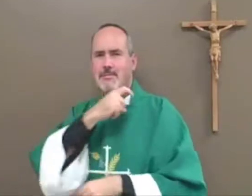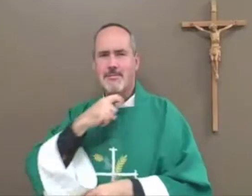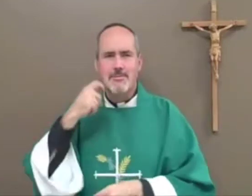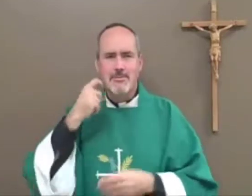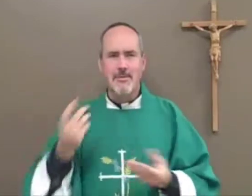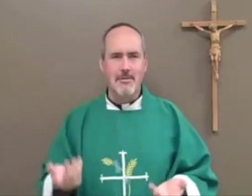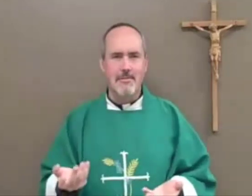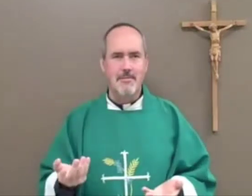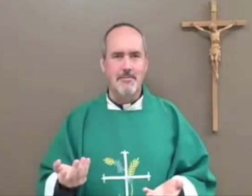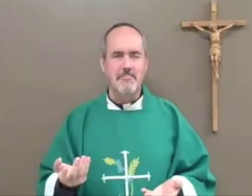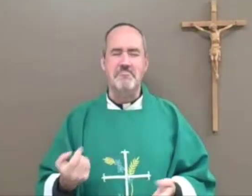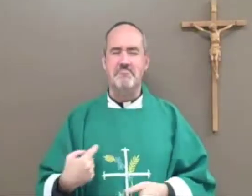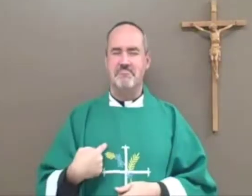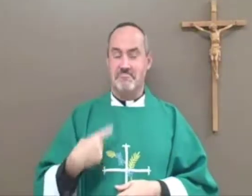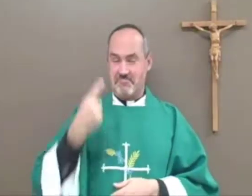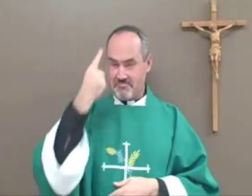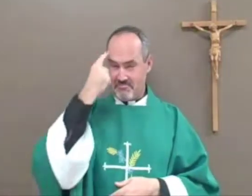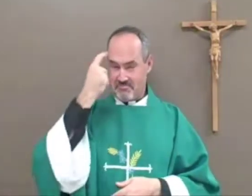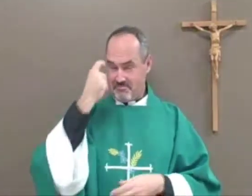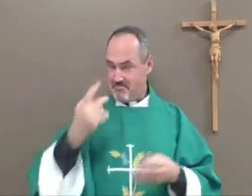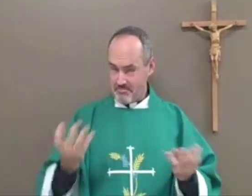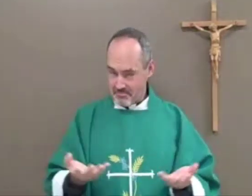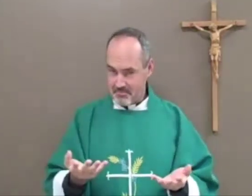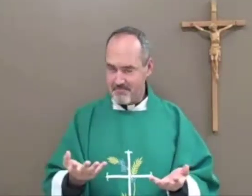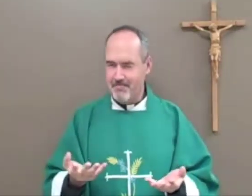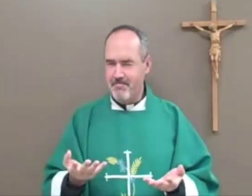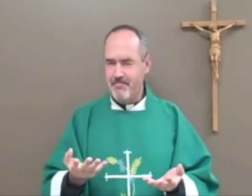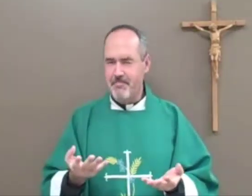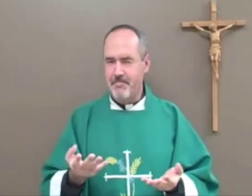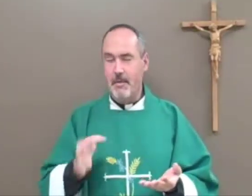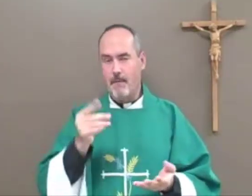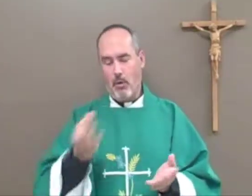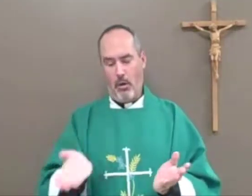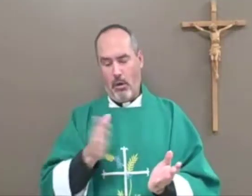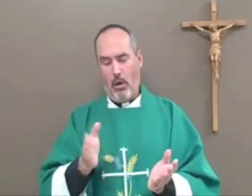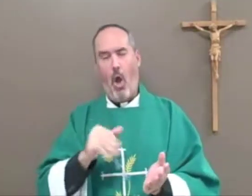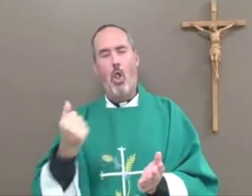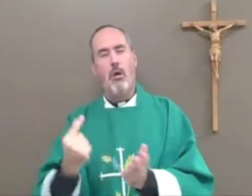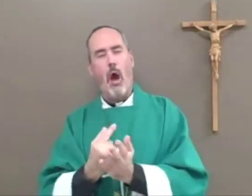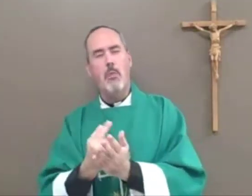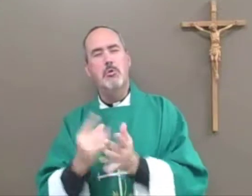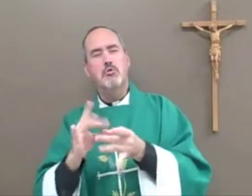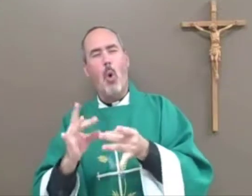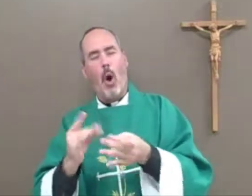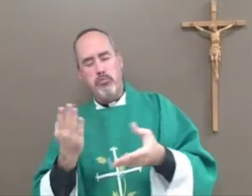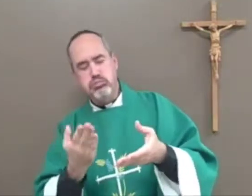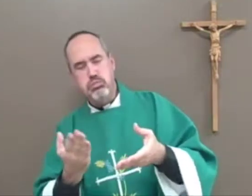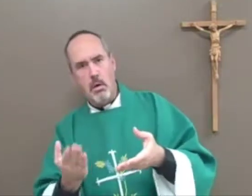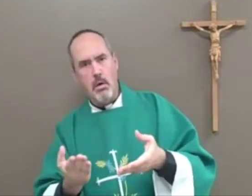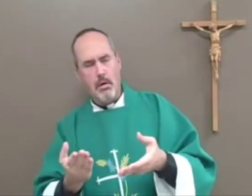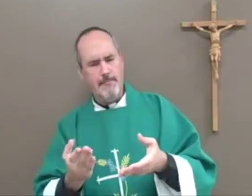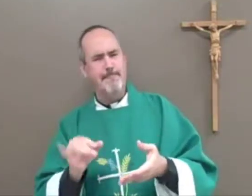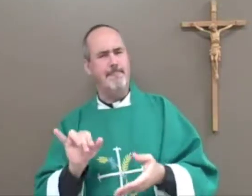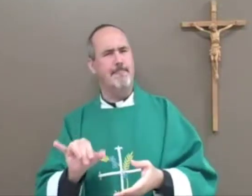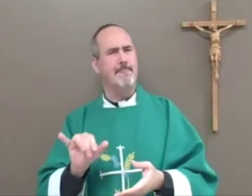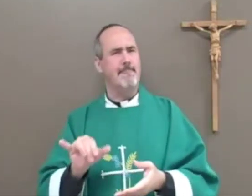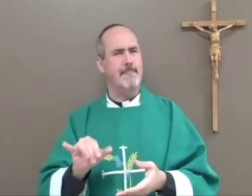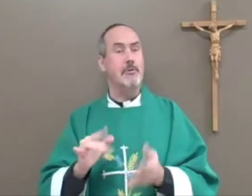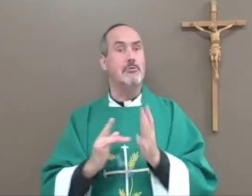Why did Jesus want them to do that? Well, if we look through some of the other Gospels and some of the stories that are told,